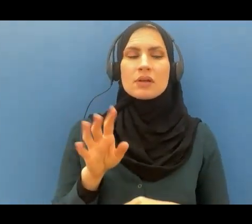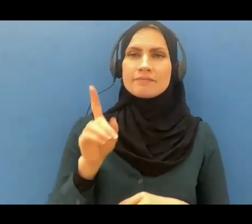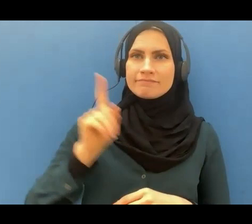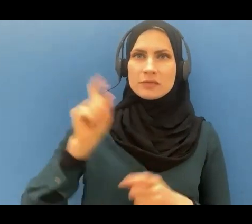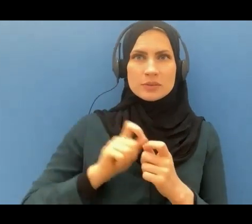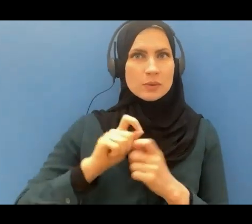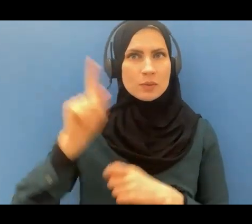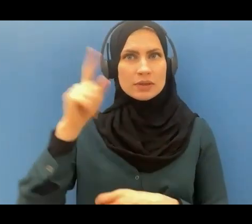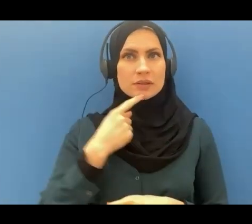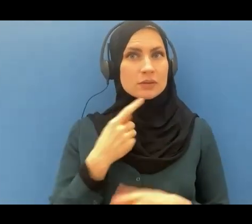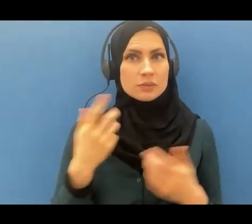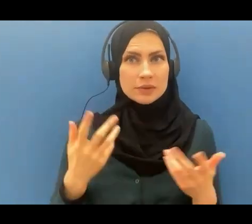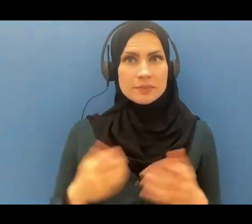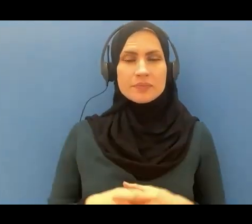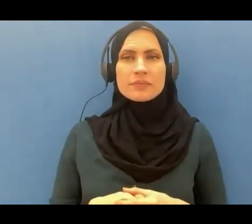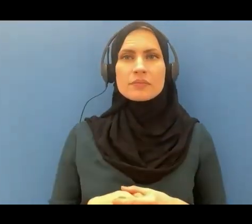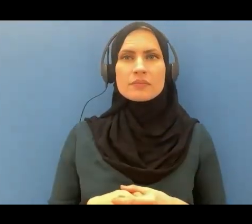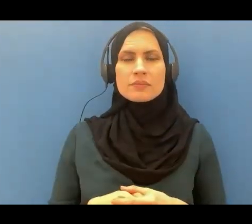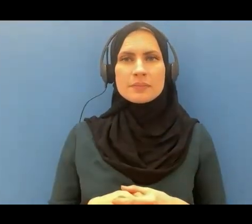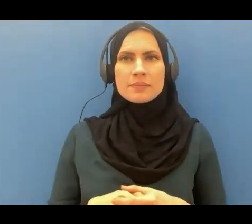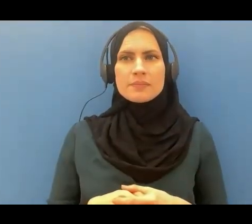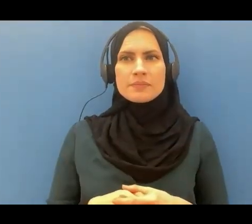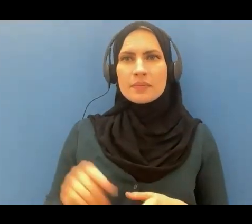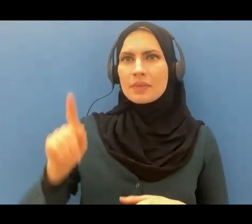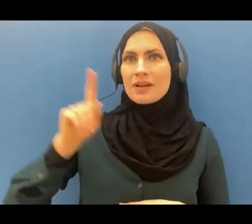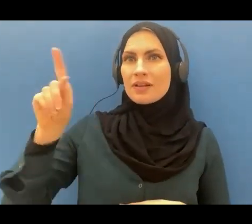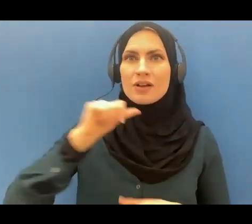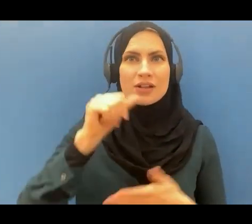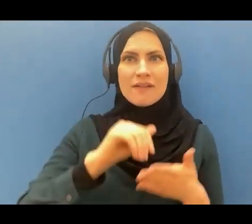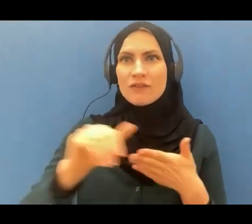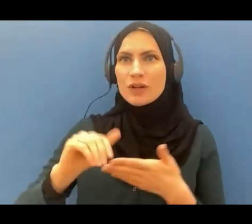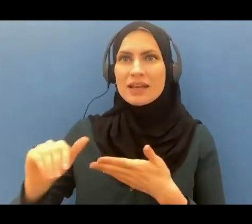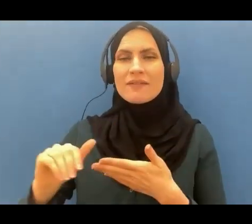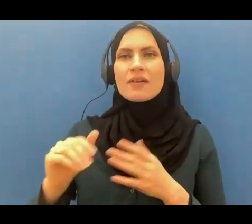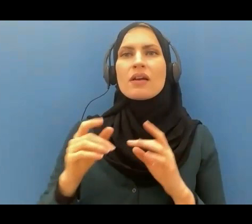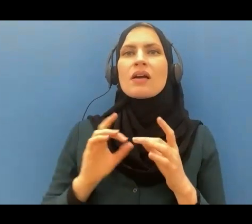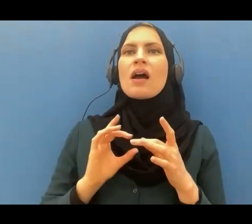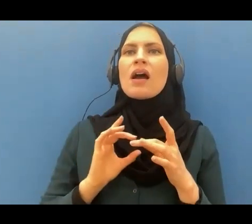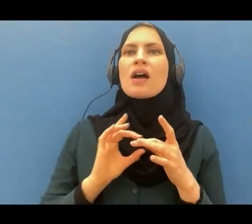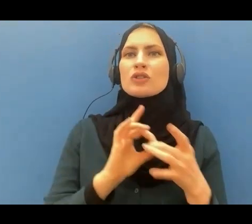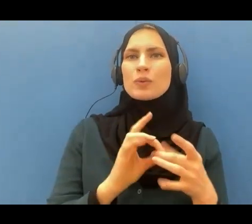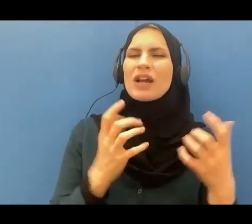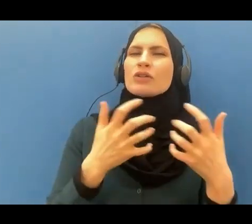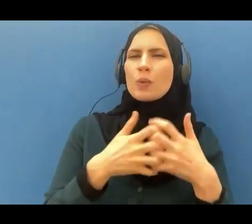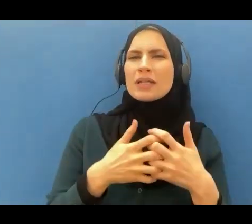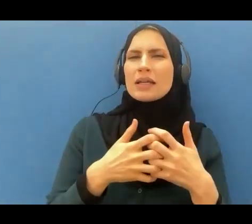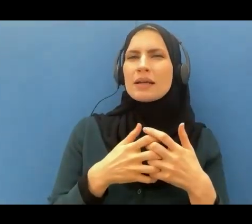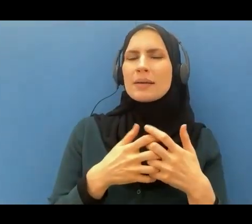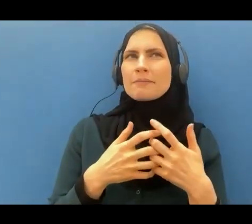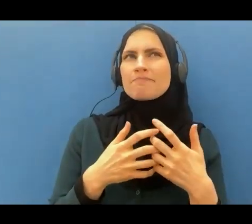Allah does not forgive associating partners with him, but he forgives